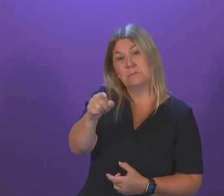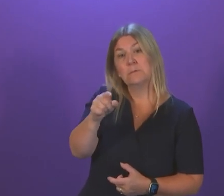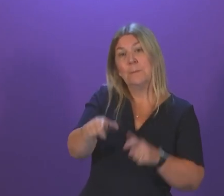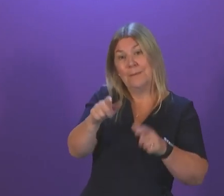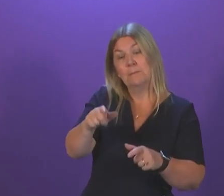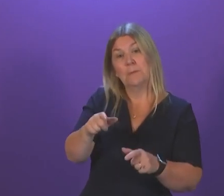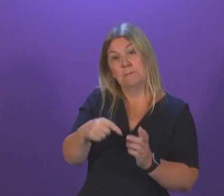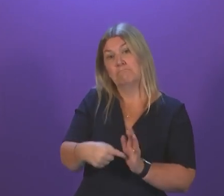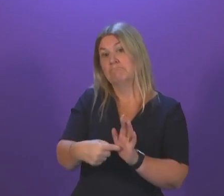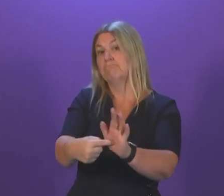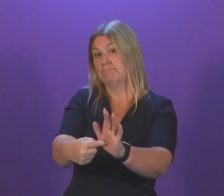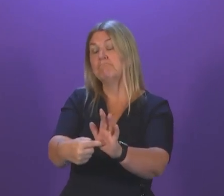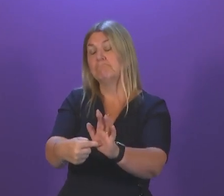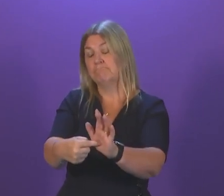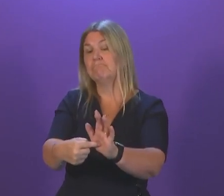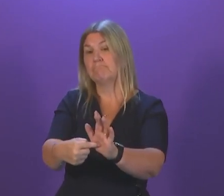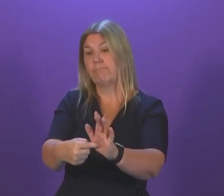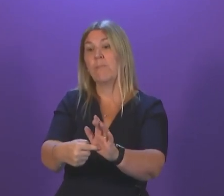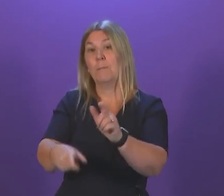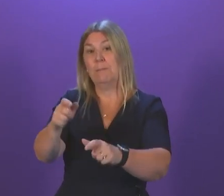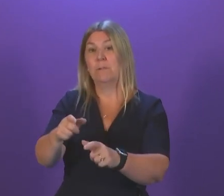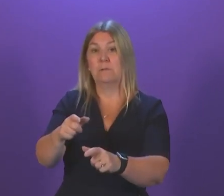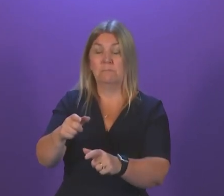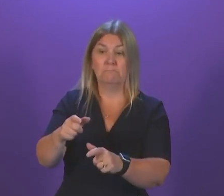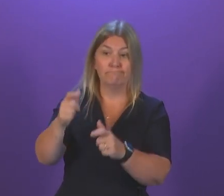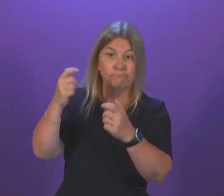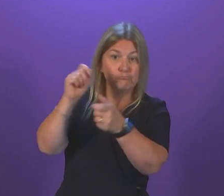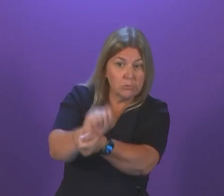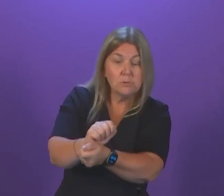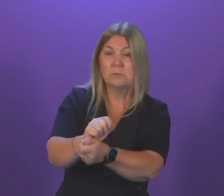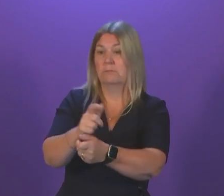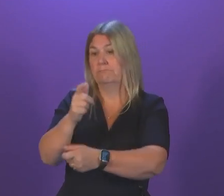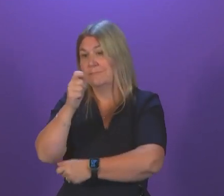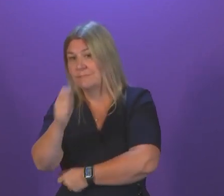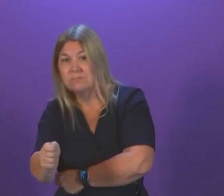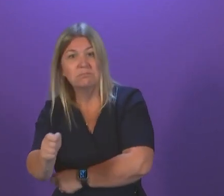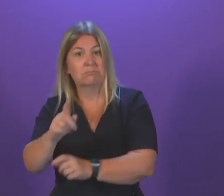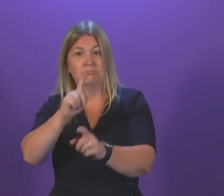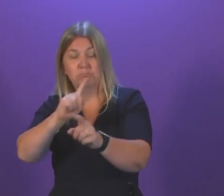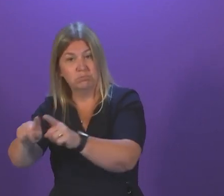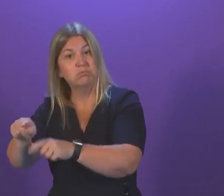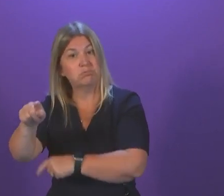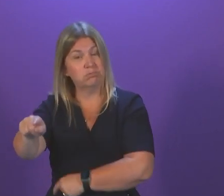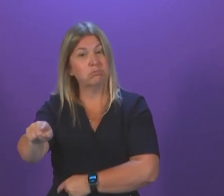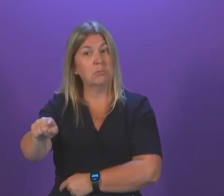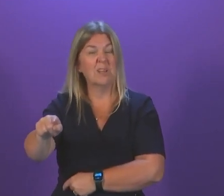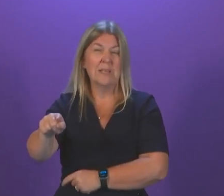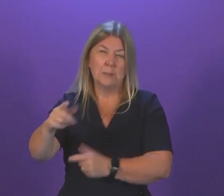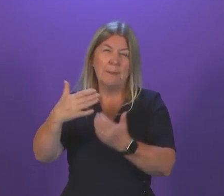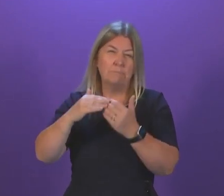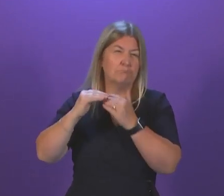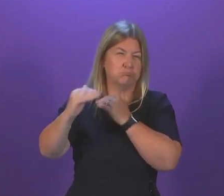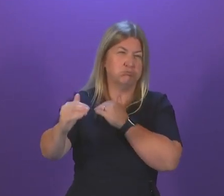for convictions under the Emergency Workers Act has actually remained very similar over the past 10 years. But we will consider any